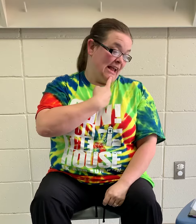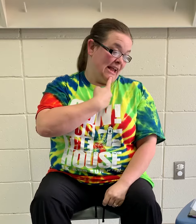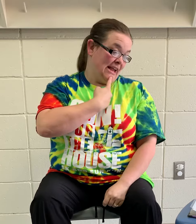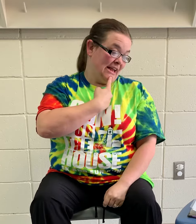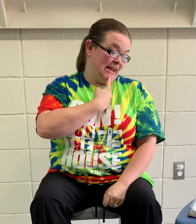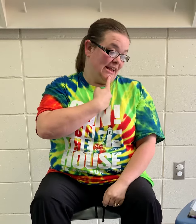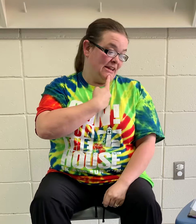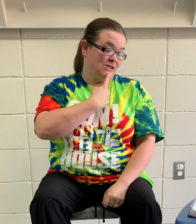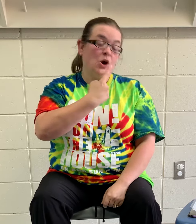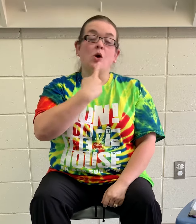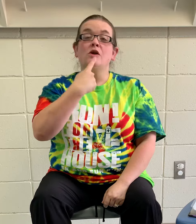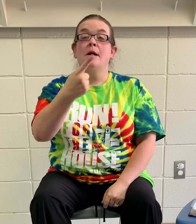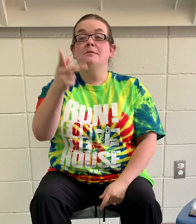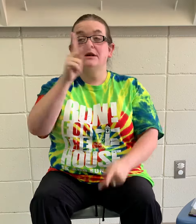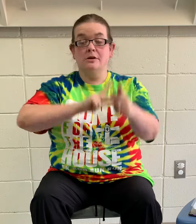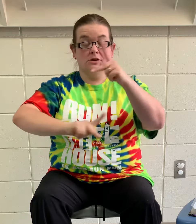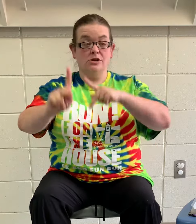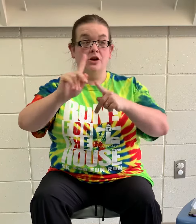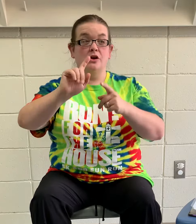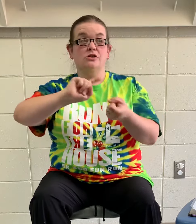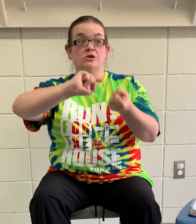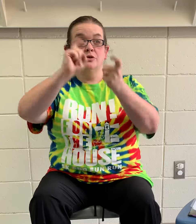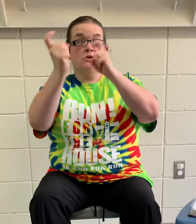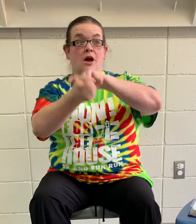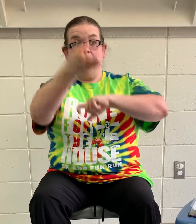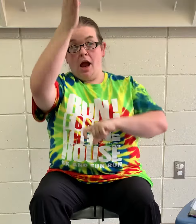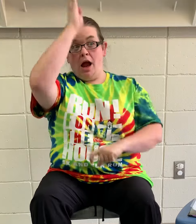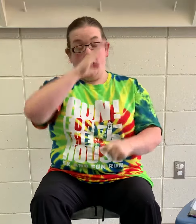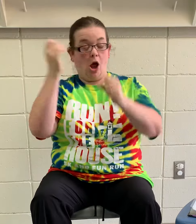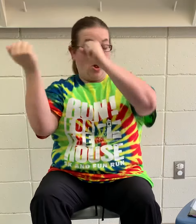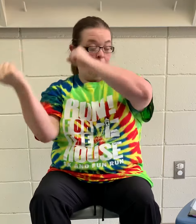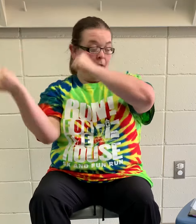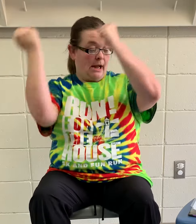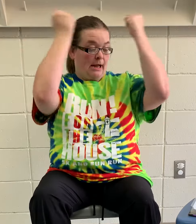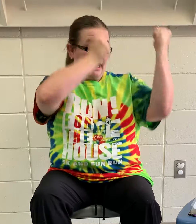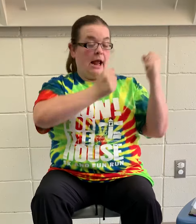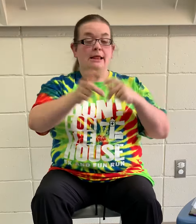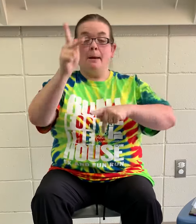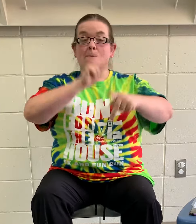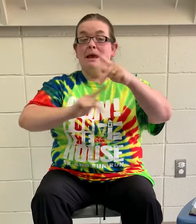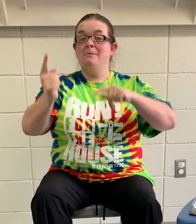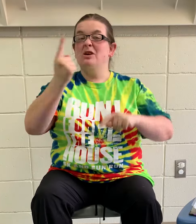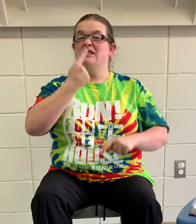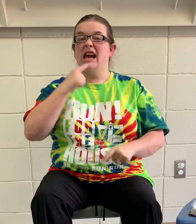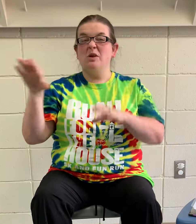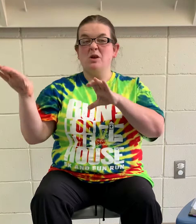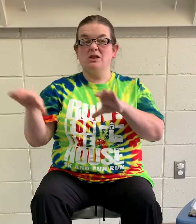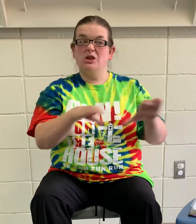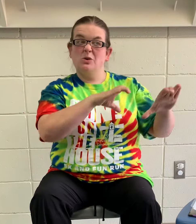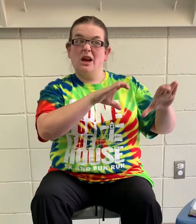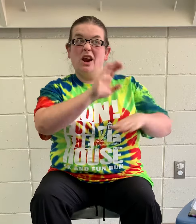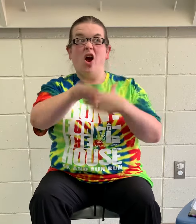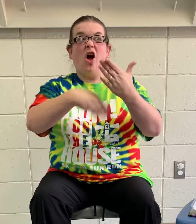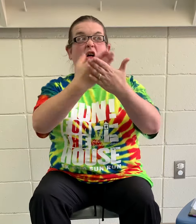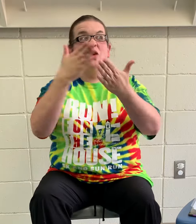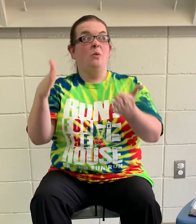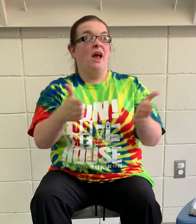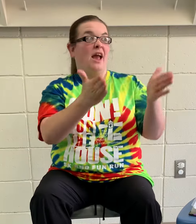He told them to swim to God Almighty, and the people said, go do it all the way.